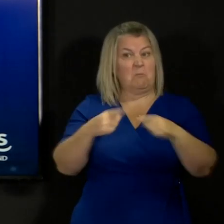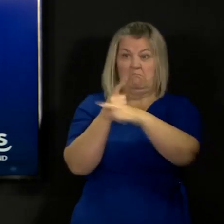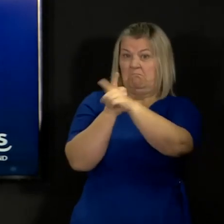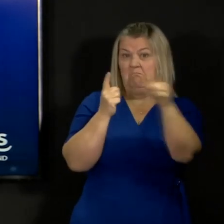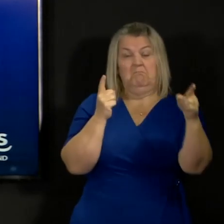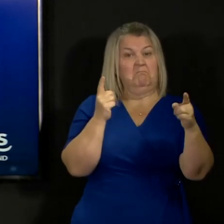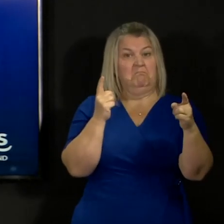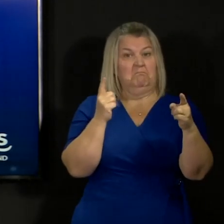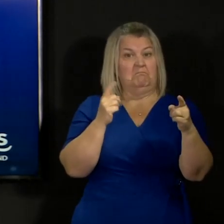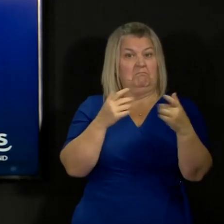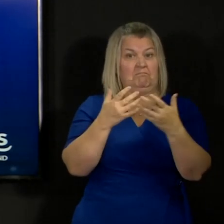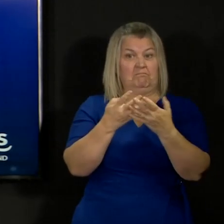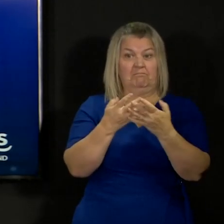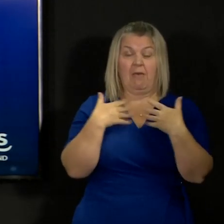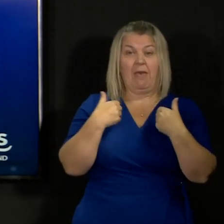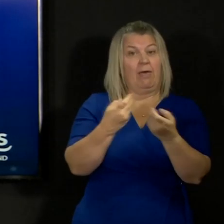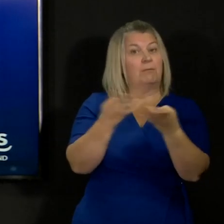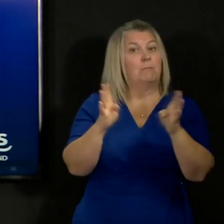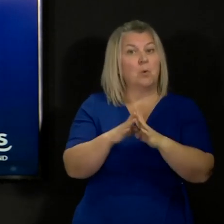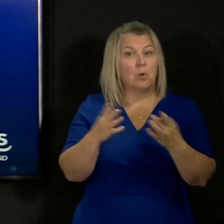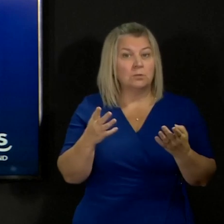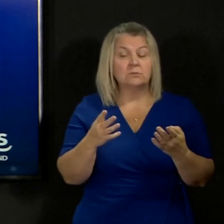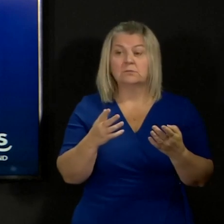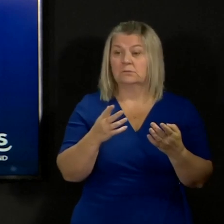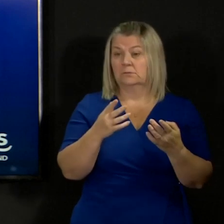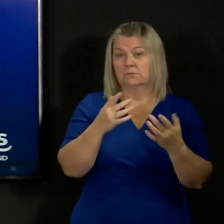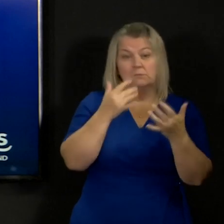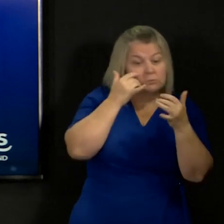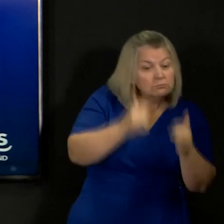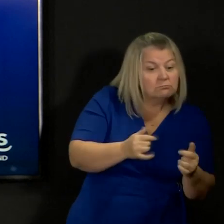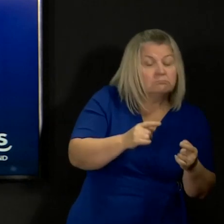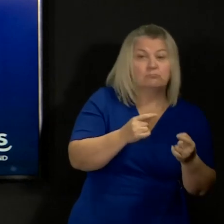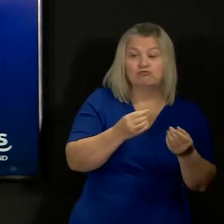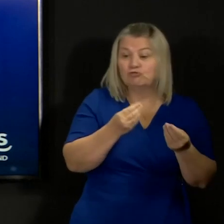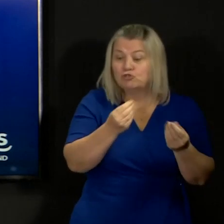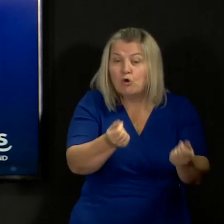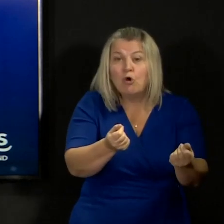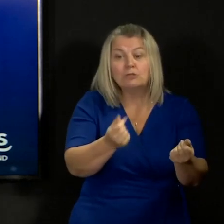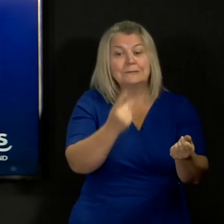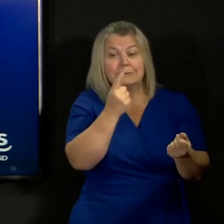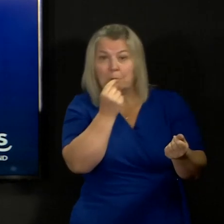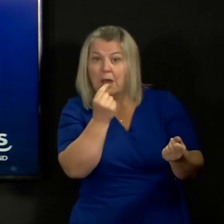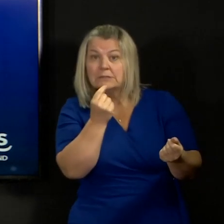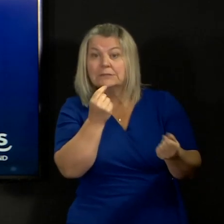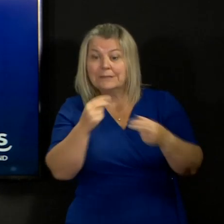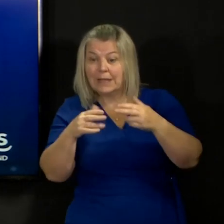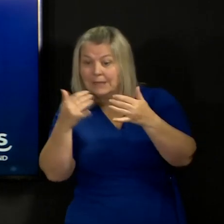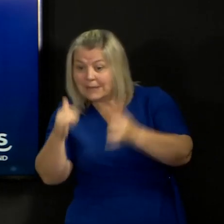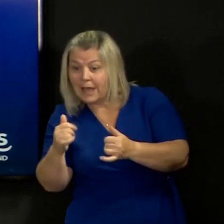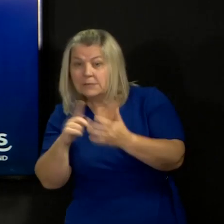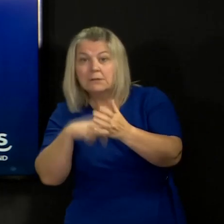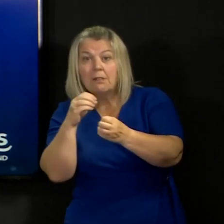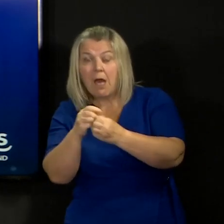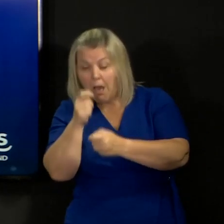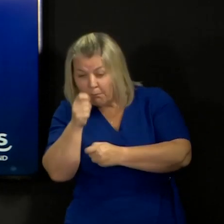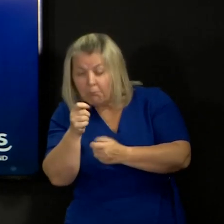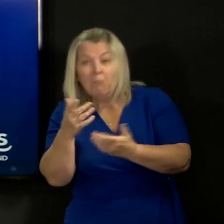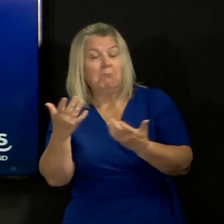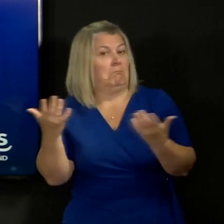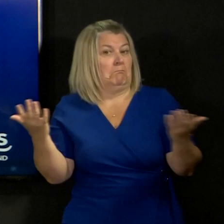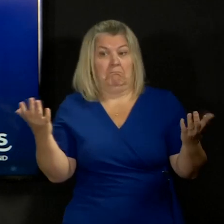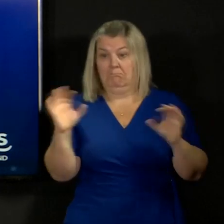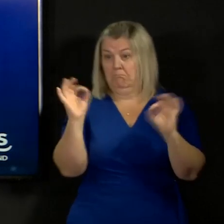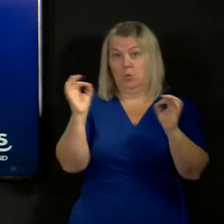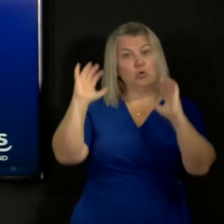resourcing to take the test samples, as well as, of course, the capacity in our laboratories to process